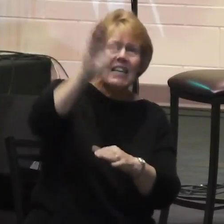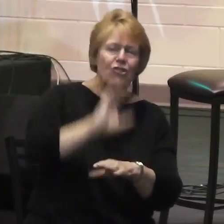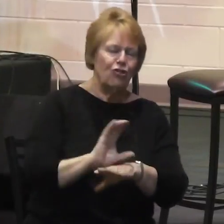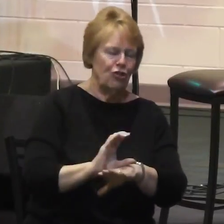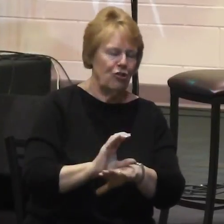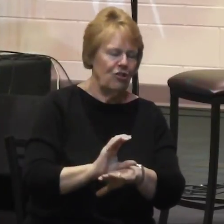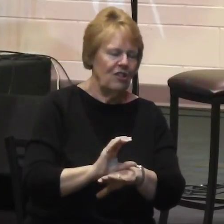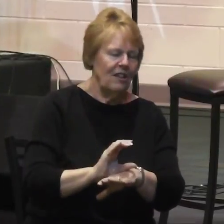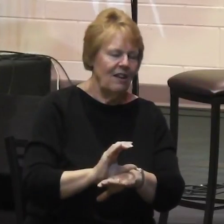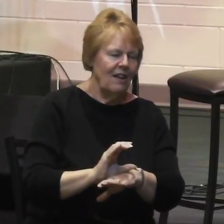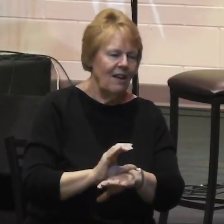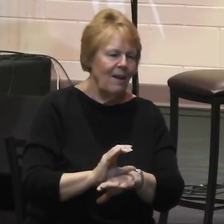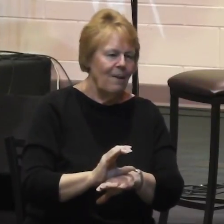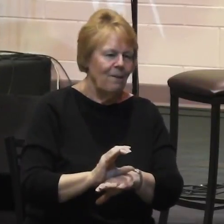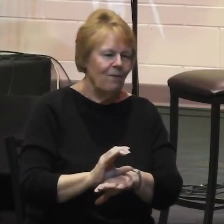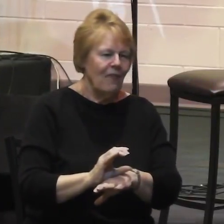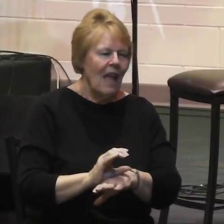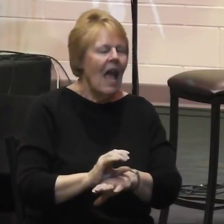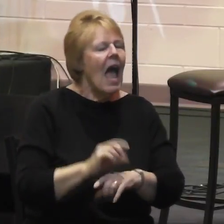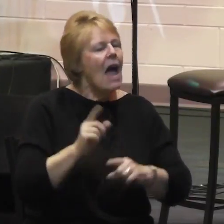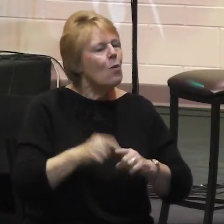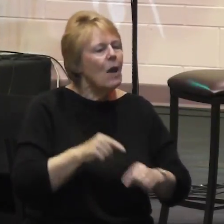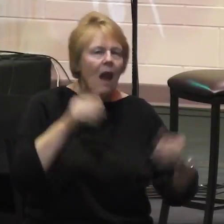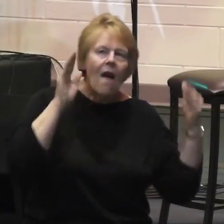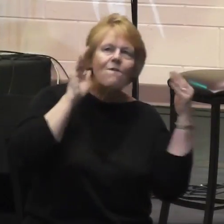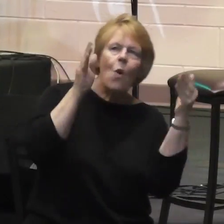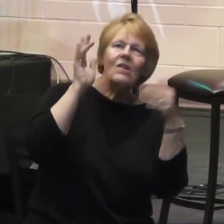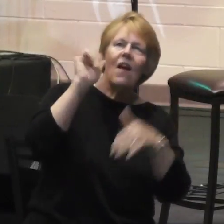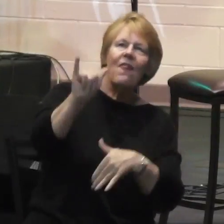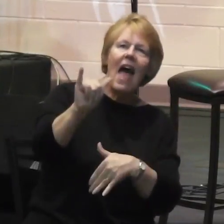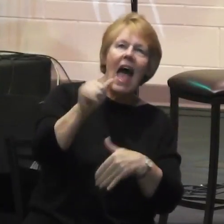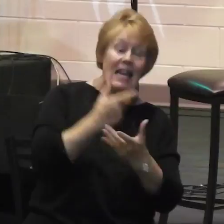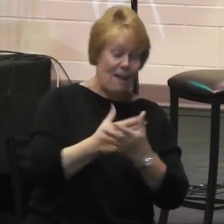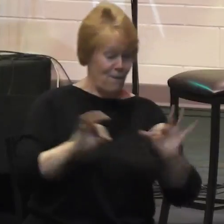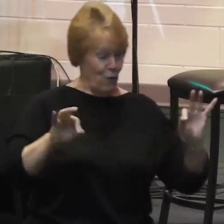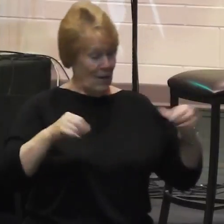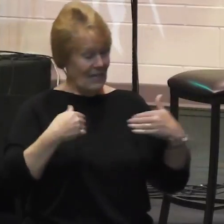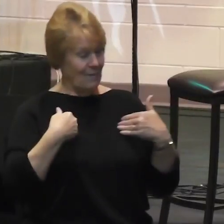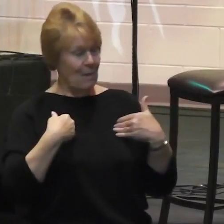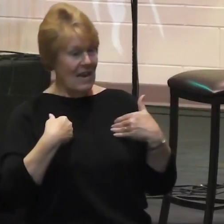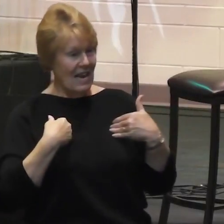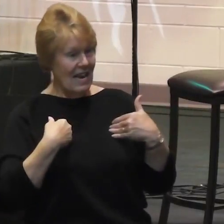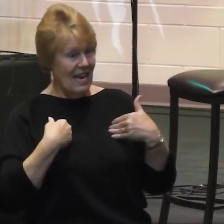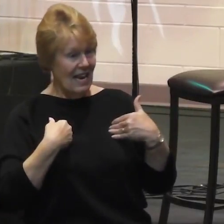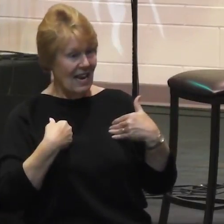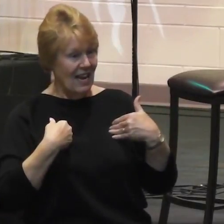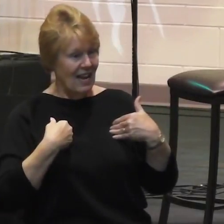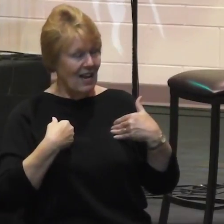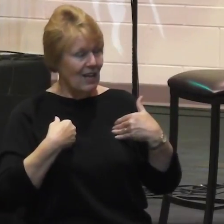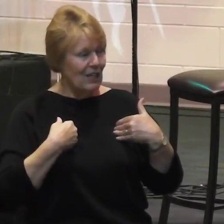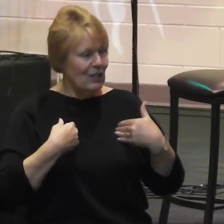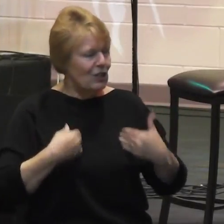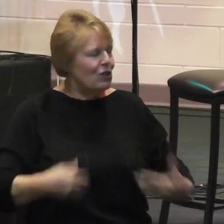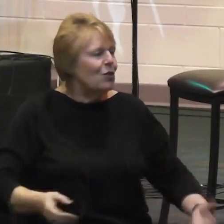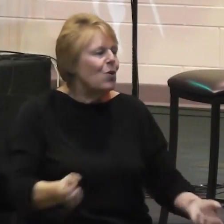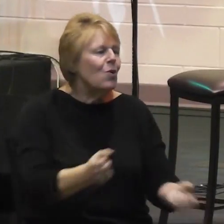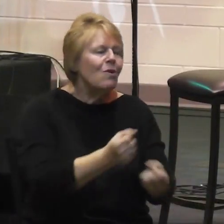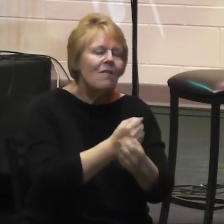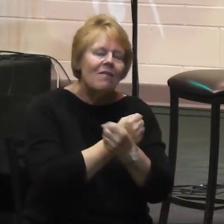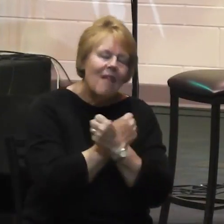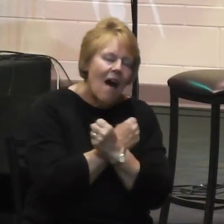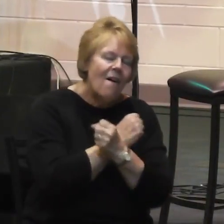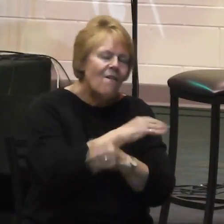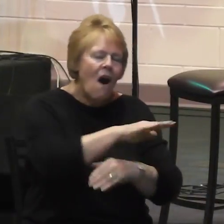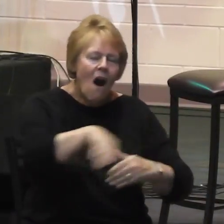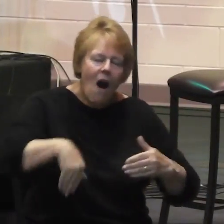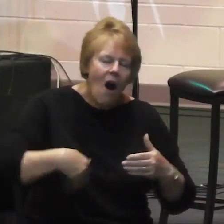things that way then it frees me to embrace the global body of Christ in accomplishing the